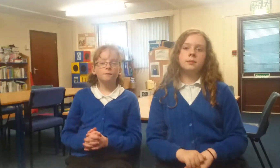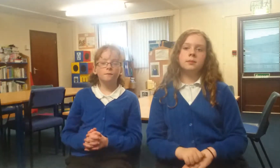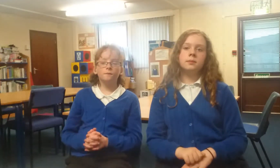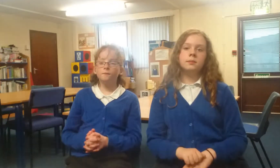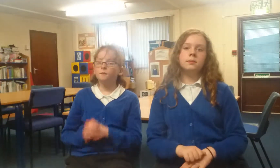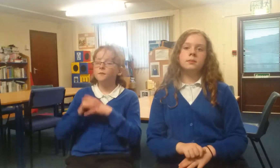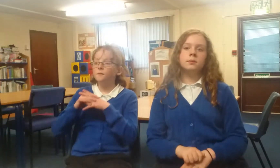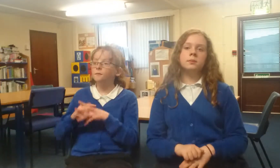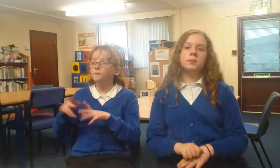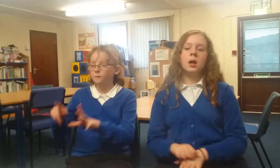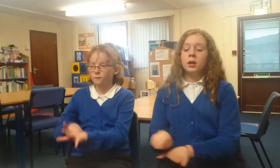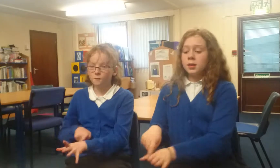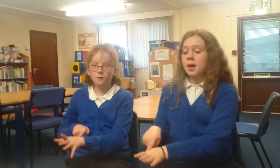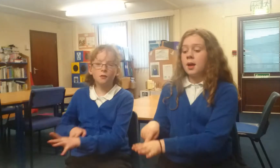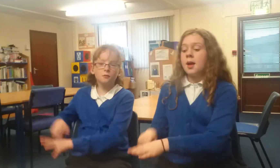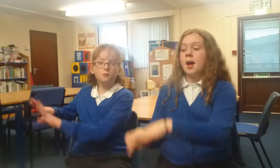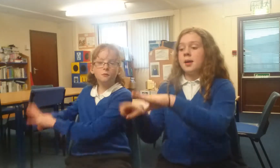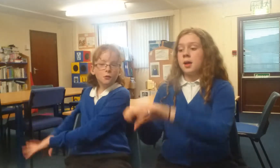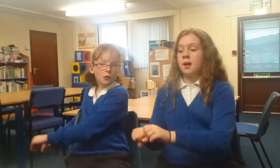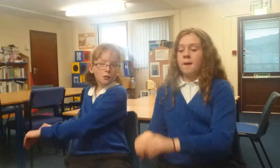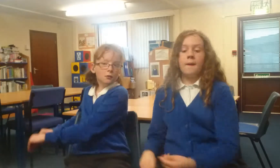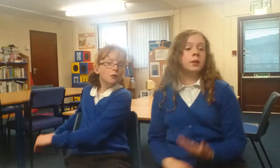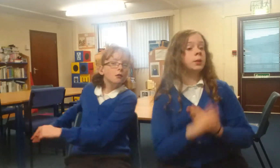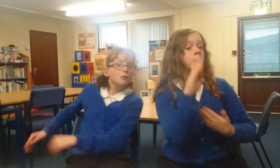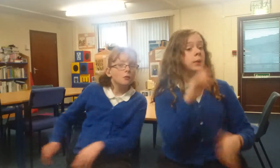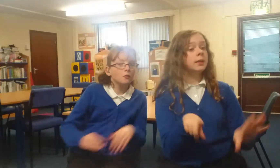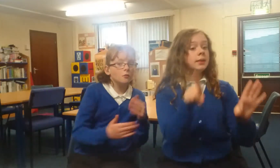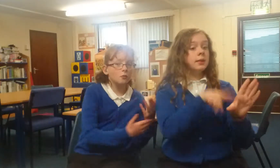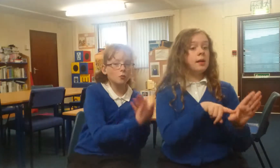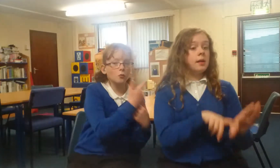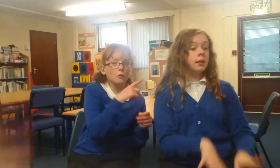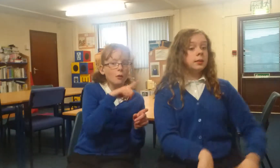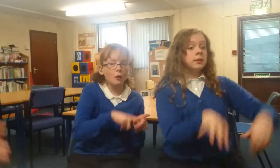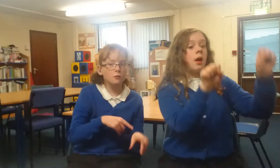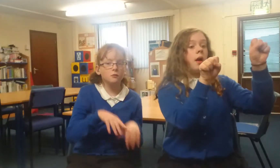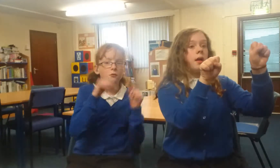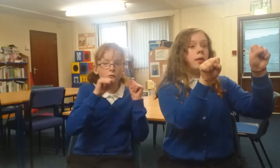And nothing is over and everyone's on its way